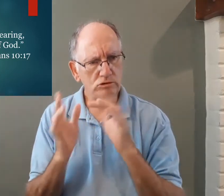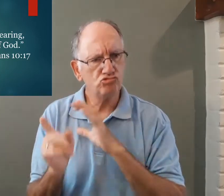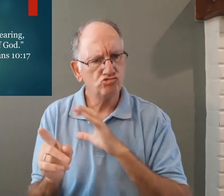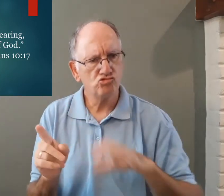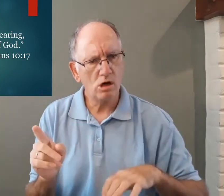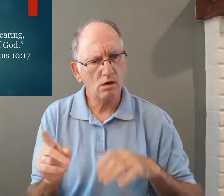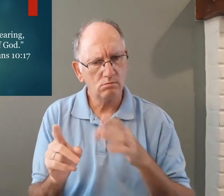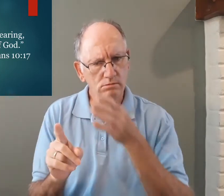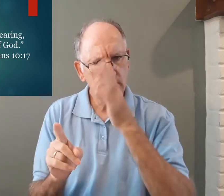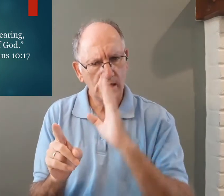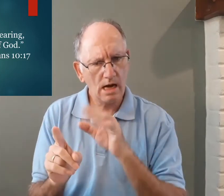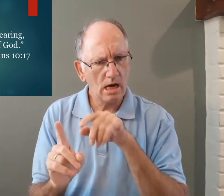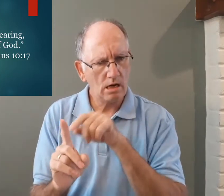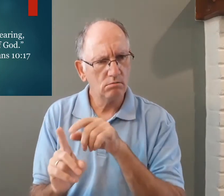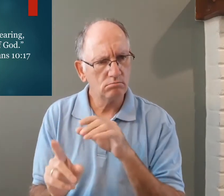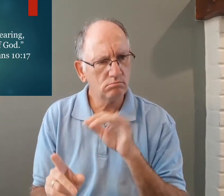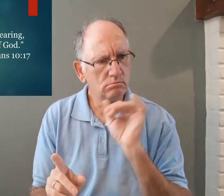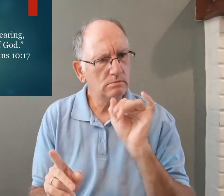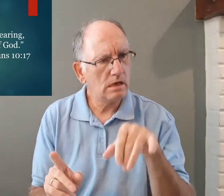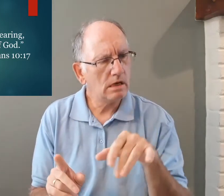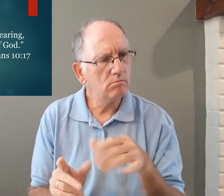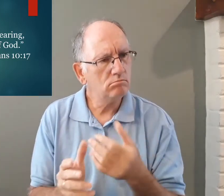I'm going to explain about Jesus Christ and about God